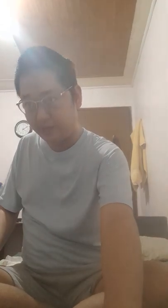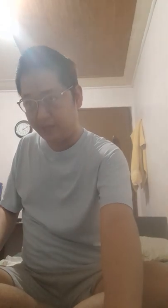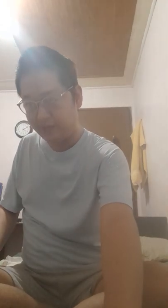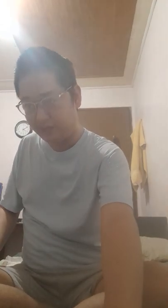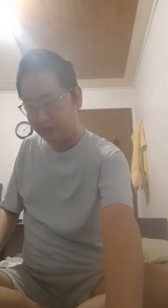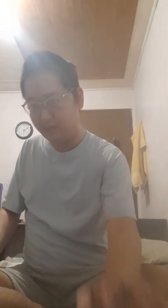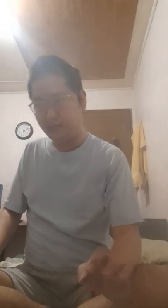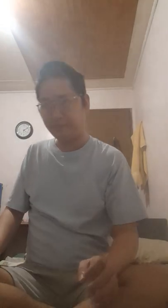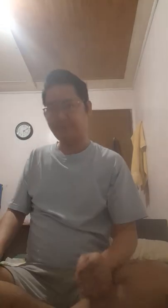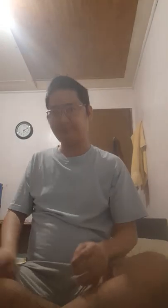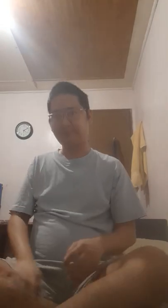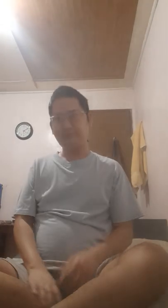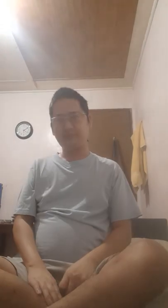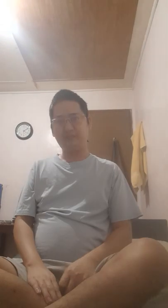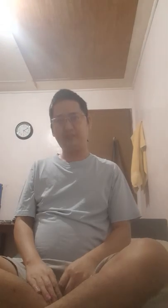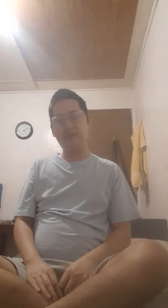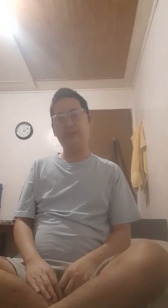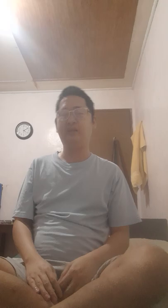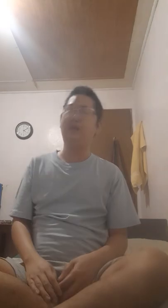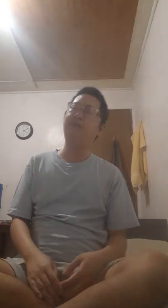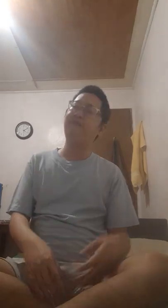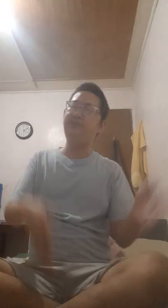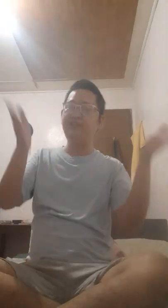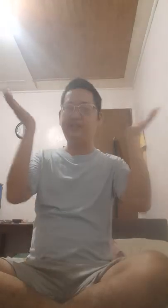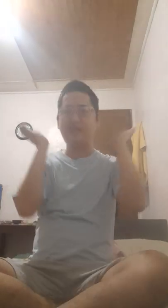it And forget